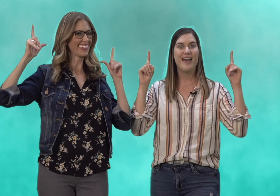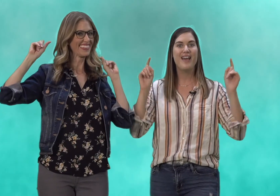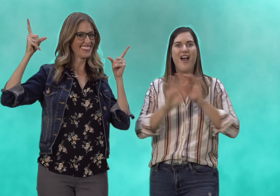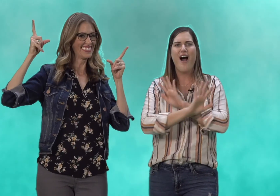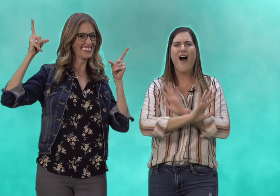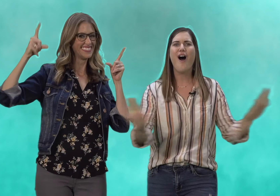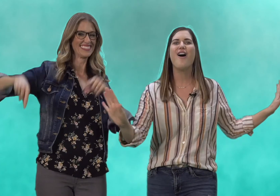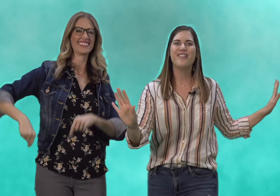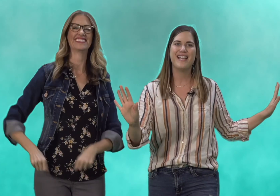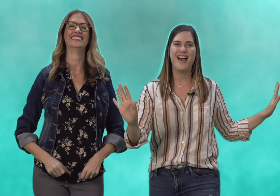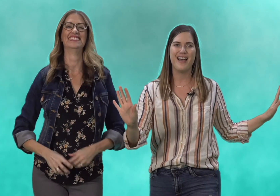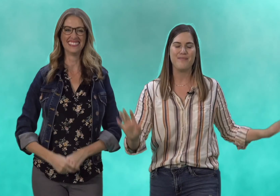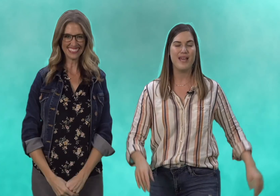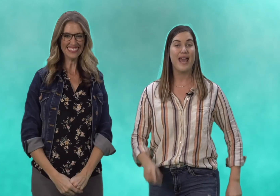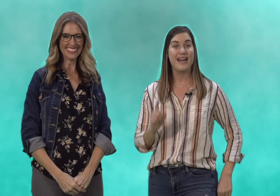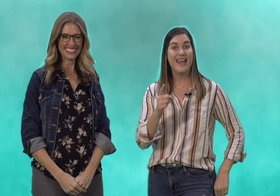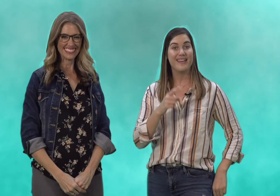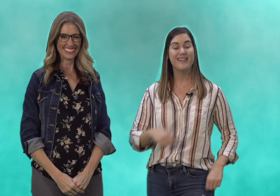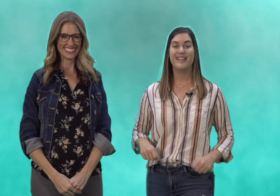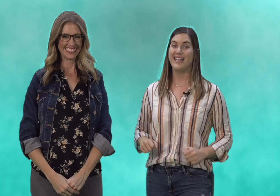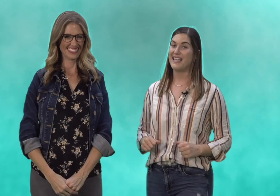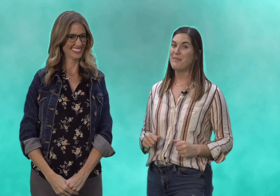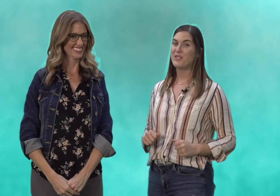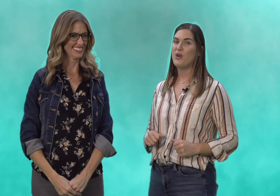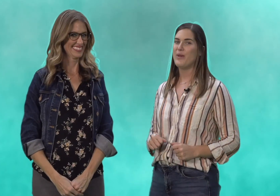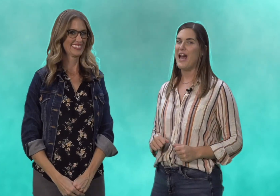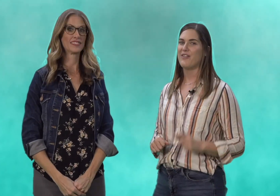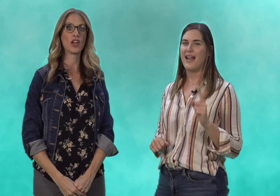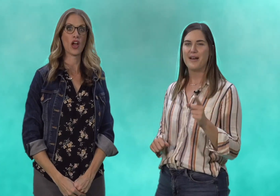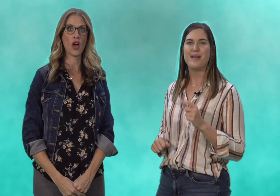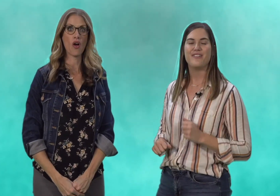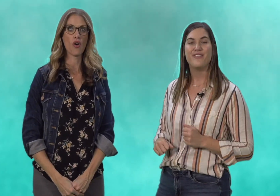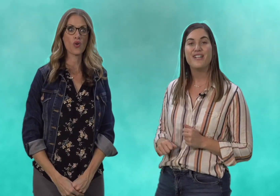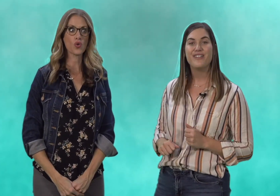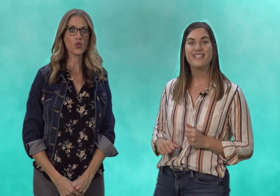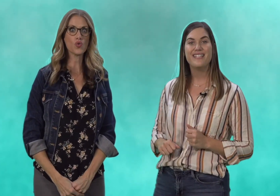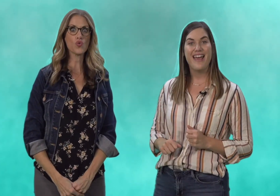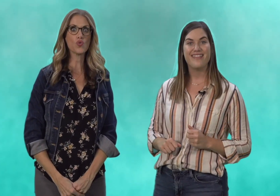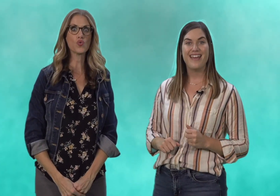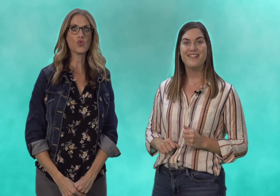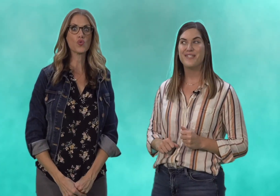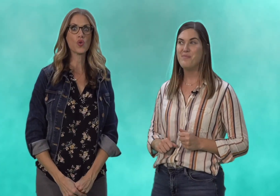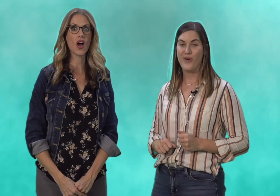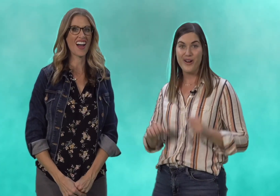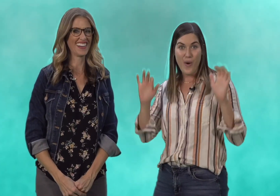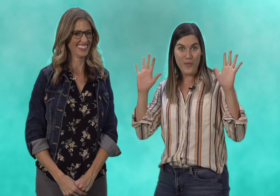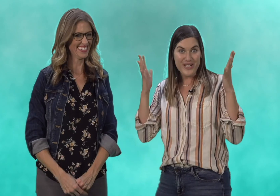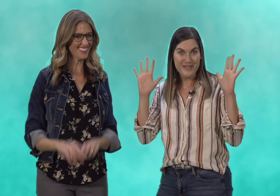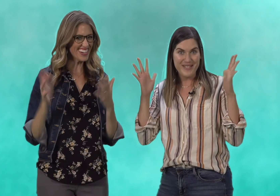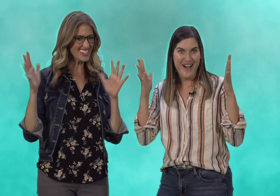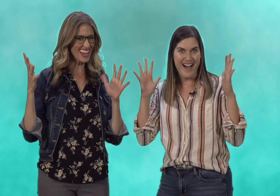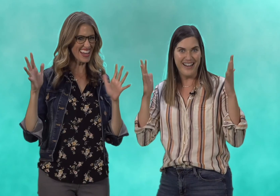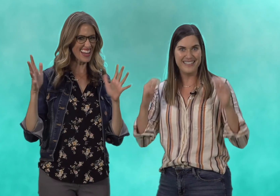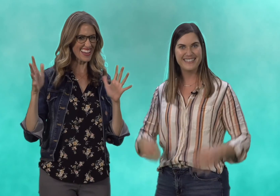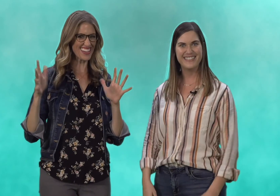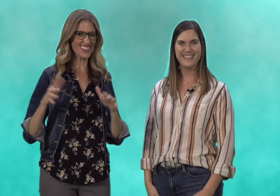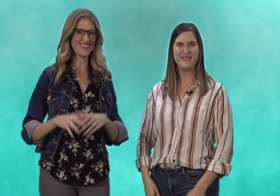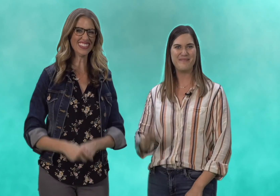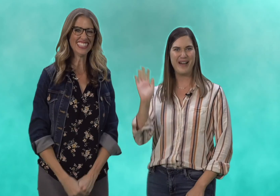all the time and hey it keeps going we have our animated video lesson and then some more worship songs bye